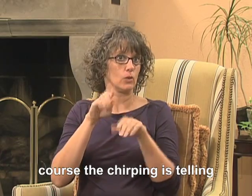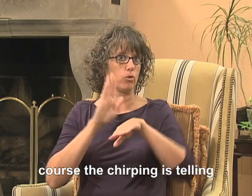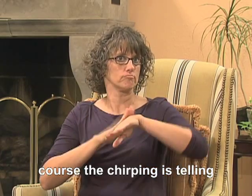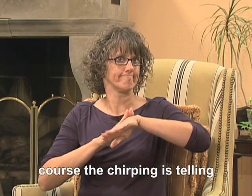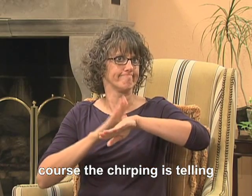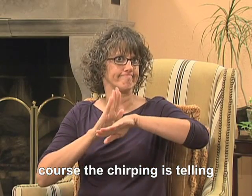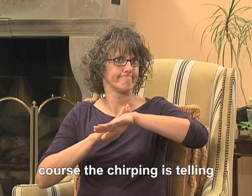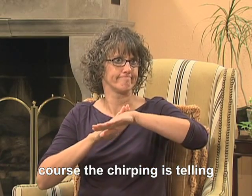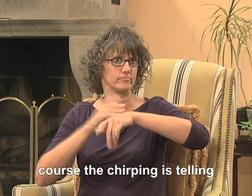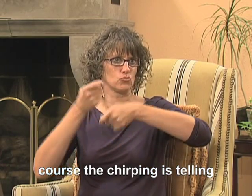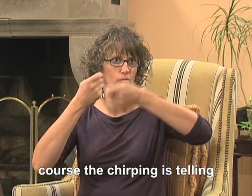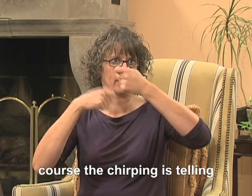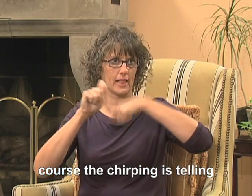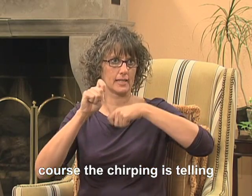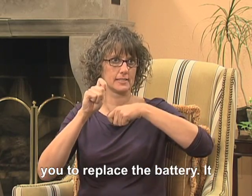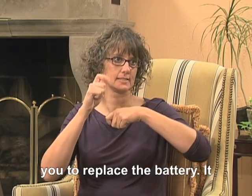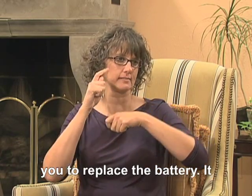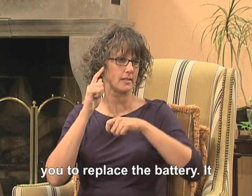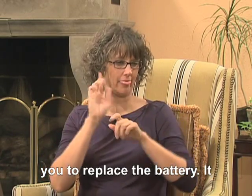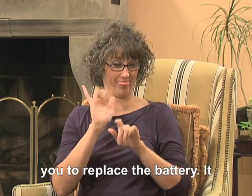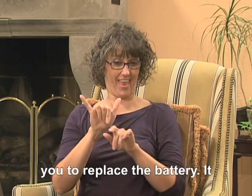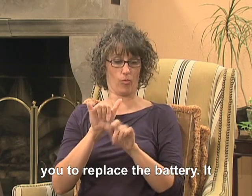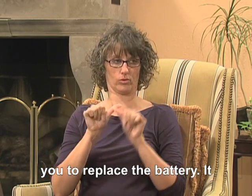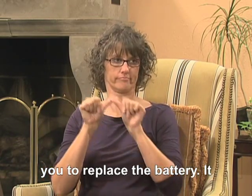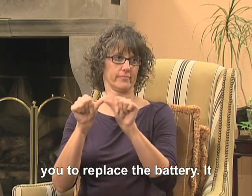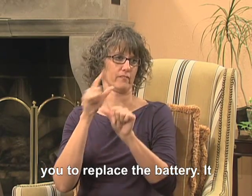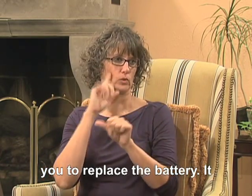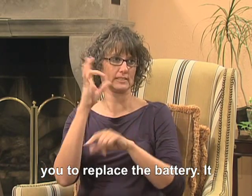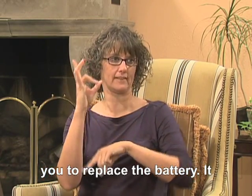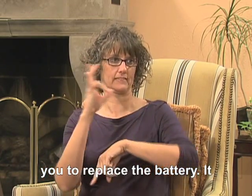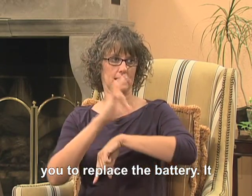The chirping is telling you to replace the battery.